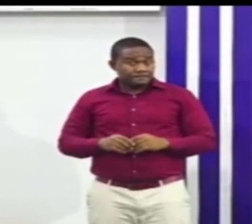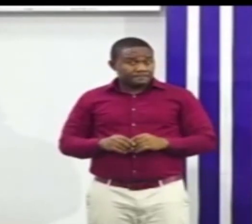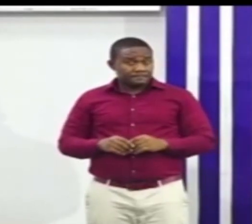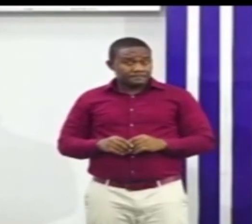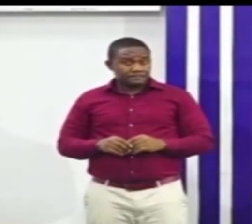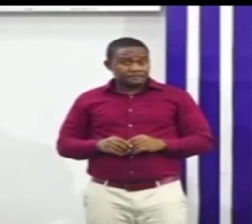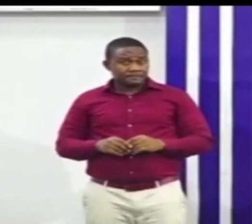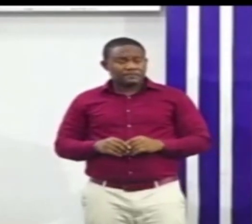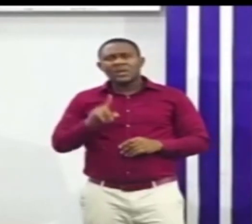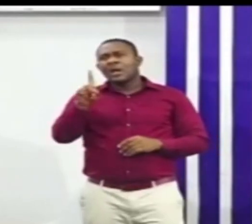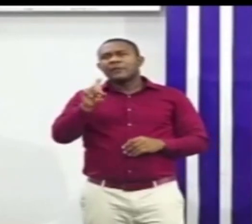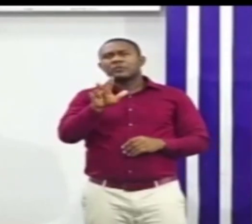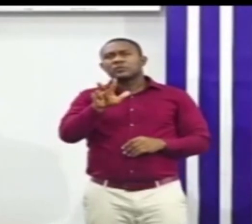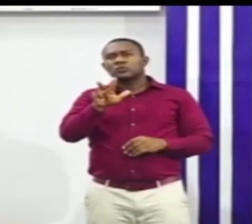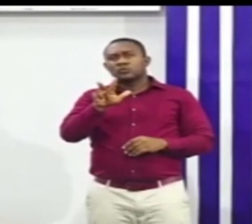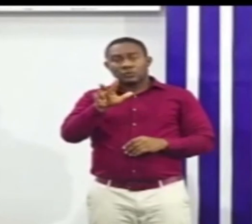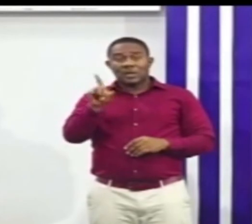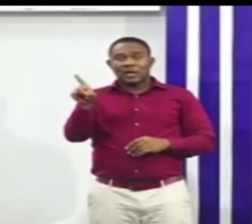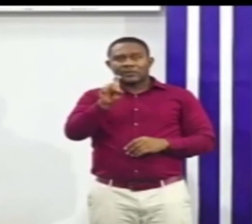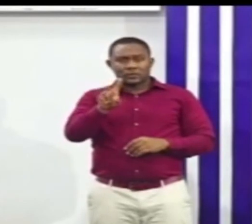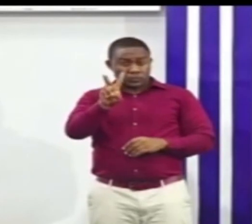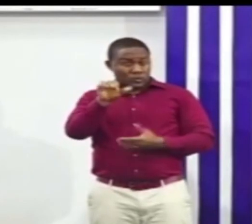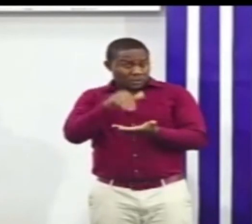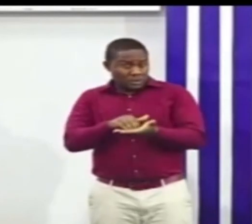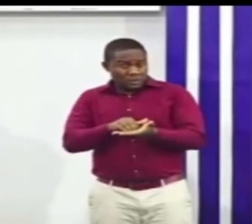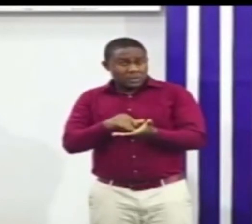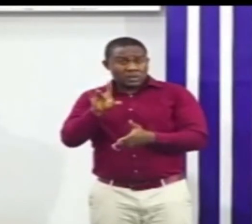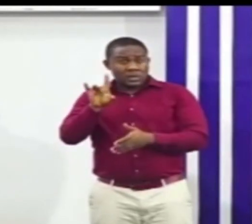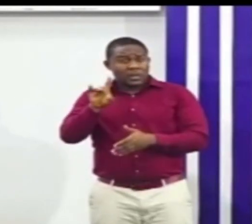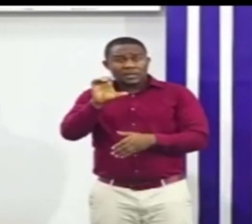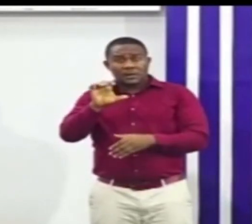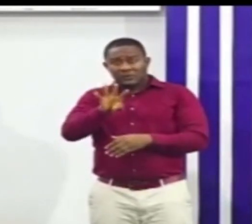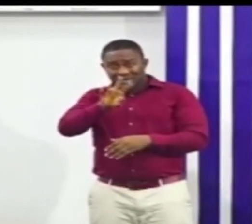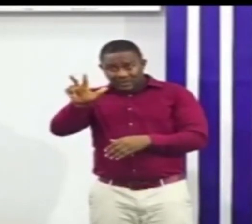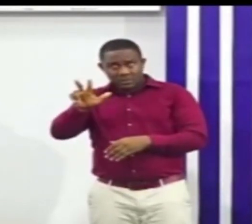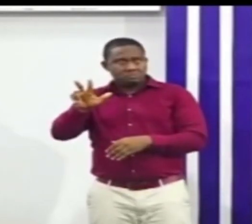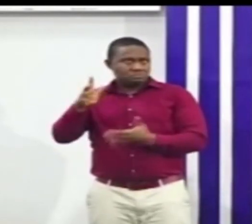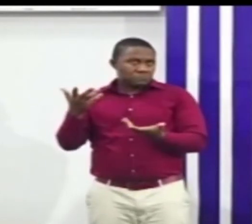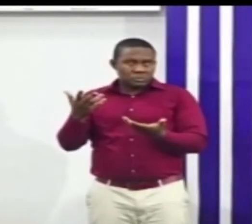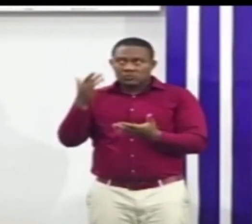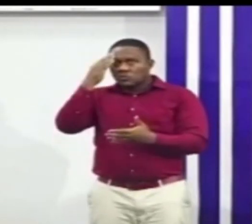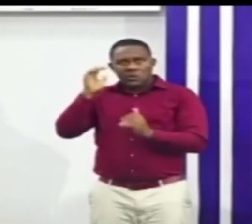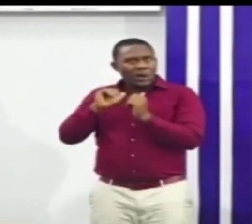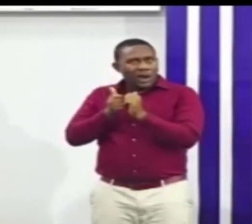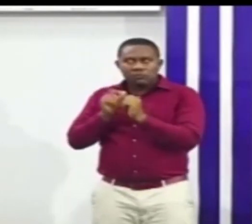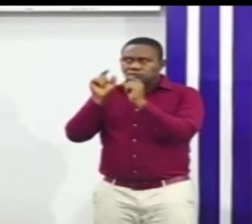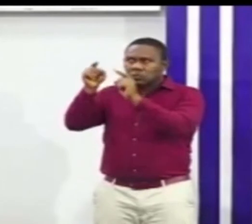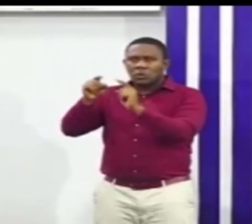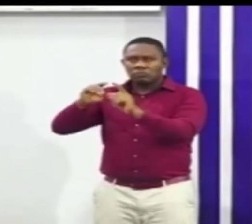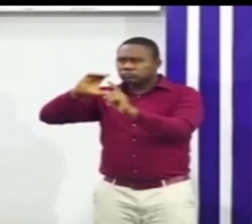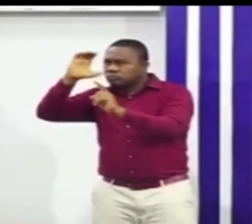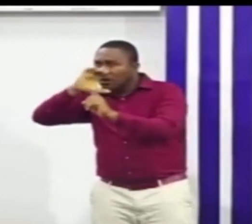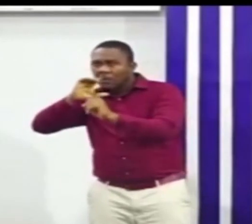2,803 has come from the enhanced contact tracing and out of the